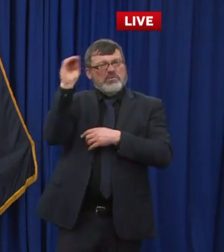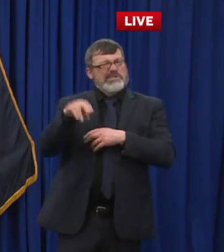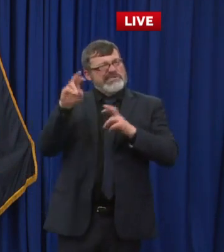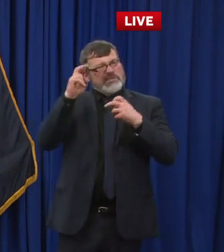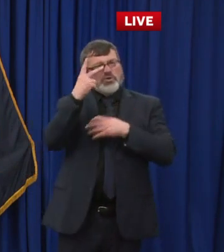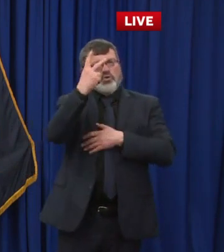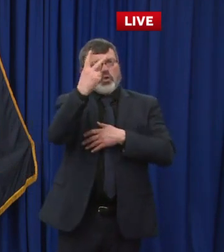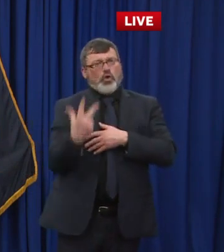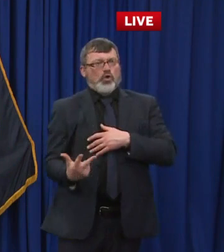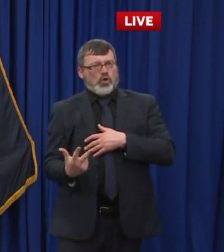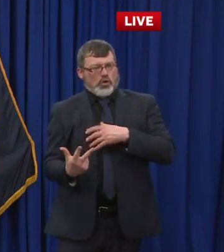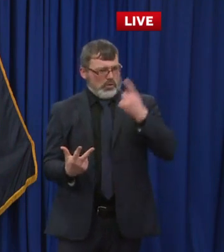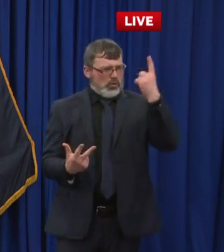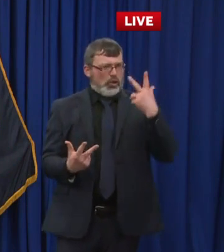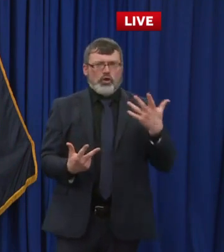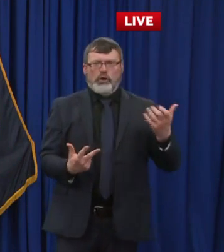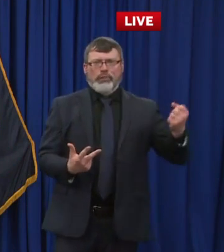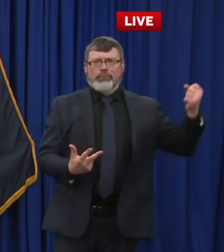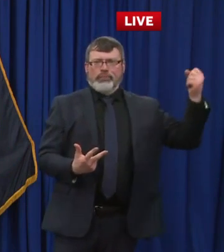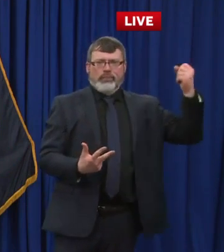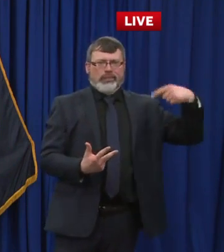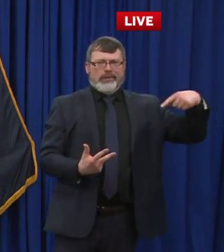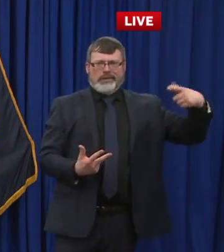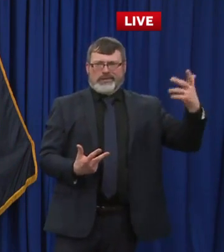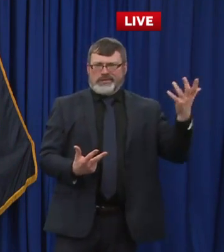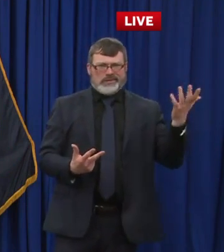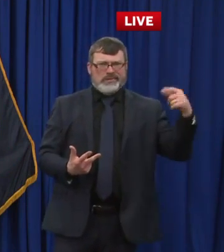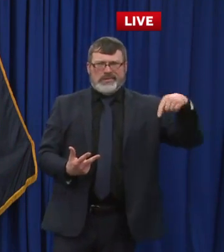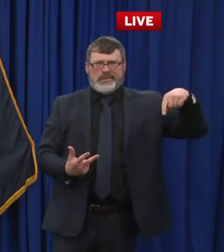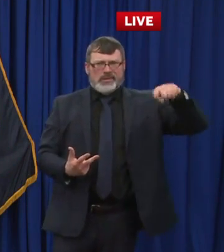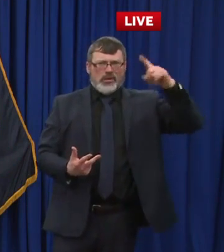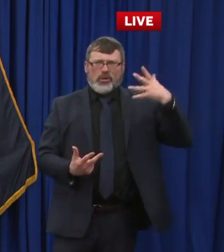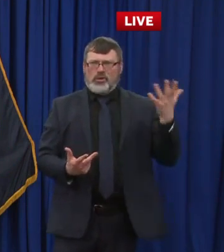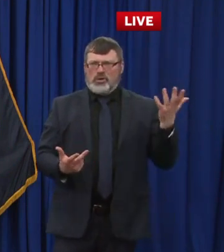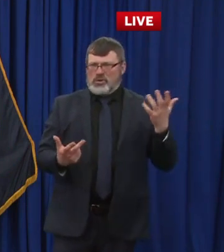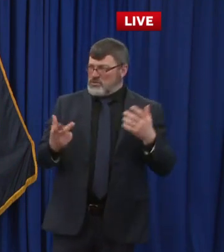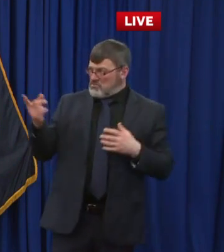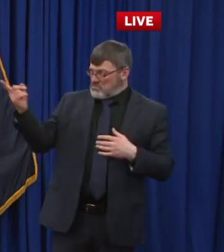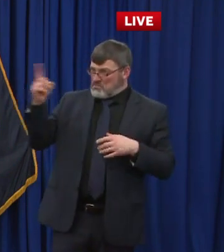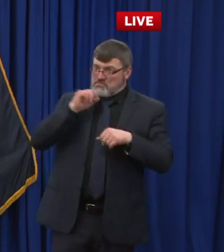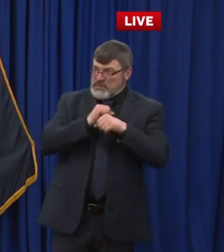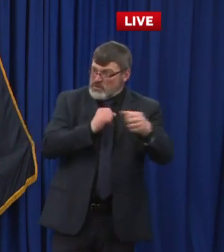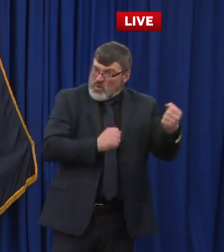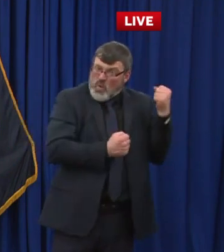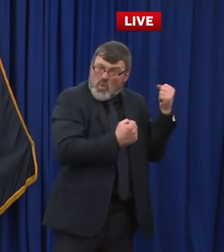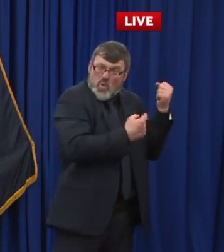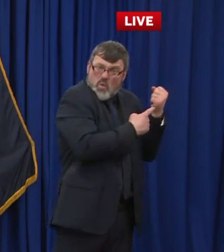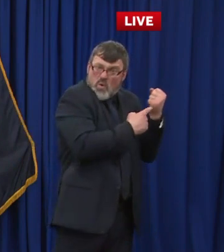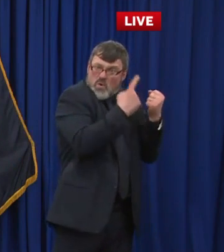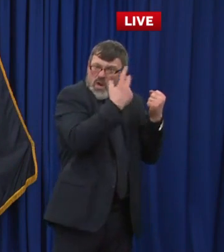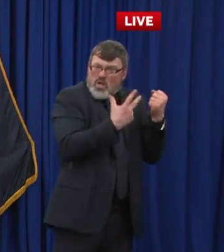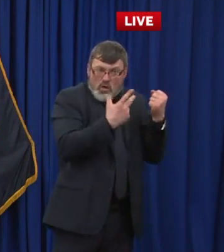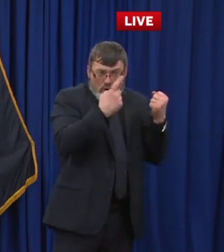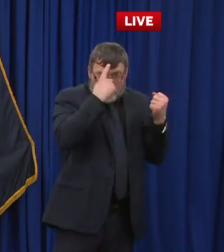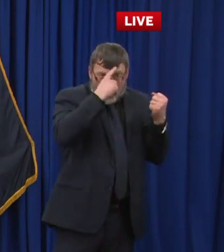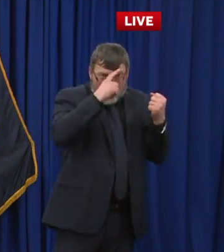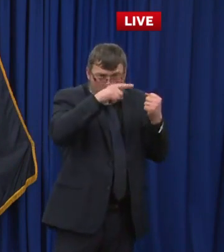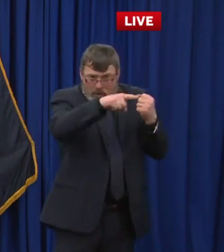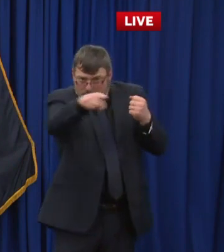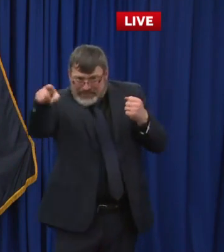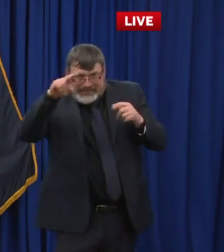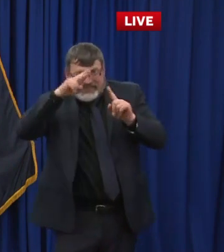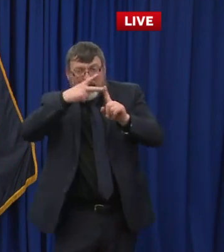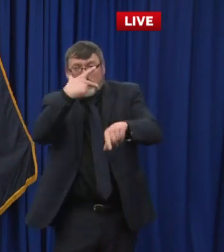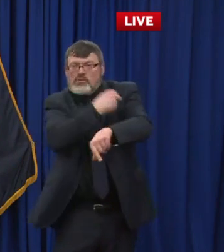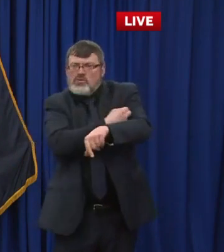might be and wondering if it's because you're holding some back for the second dose or if there's another reason. That's the first question. The second